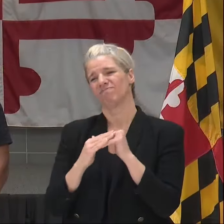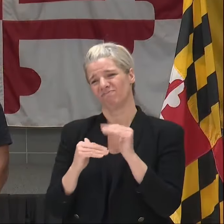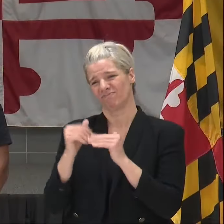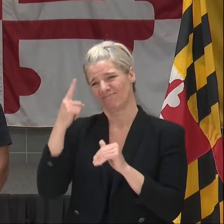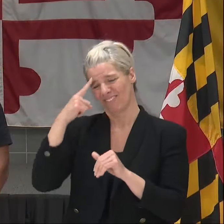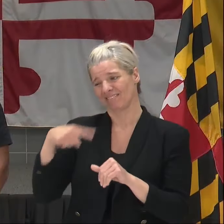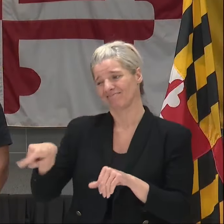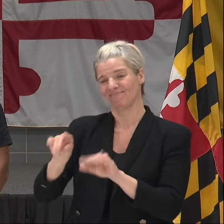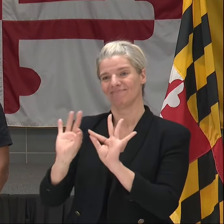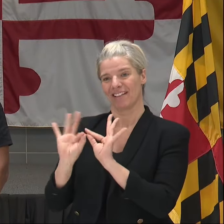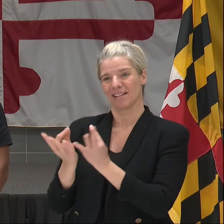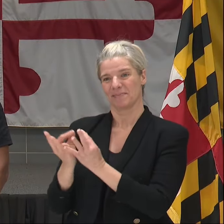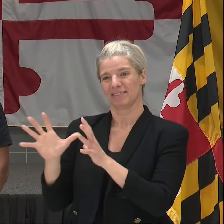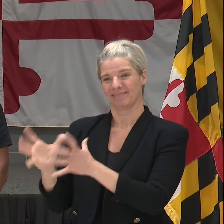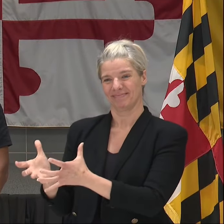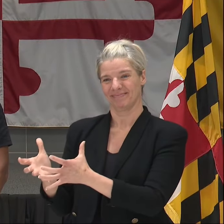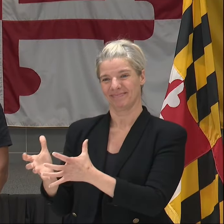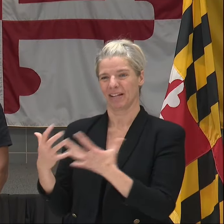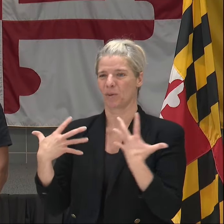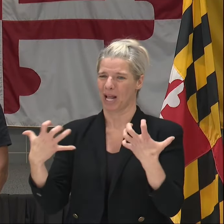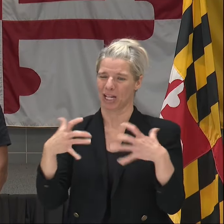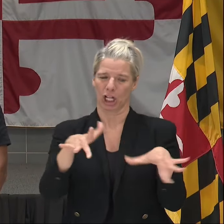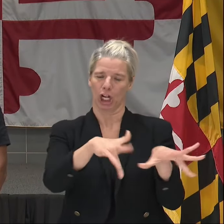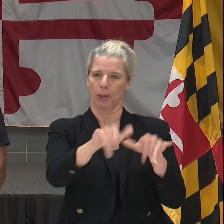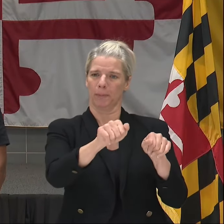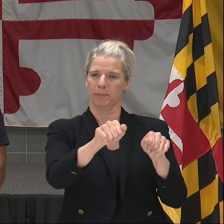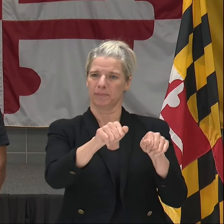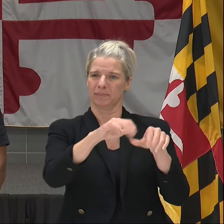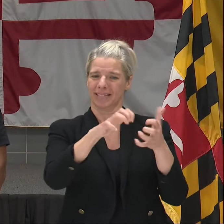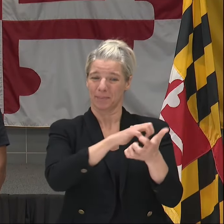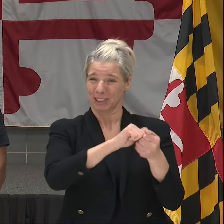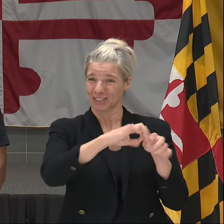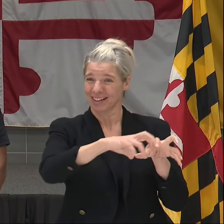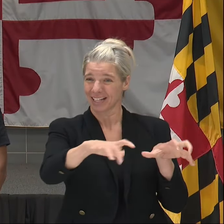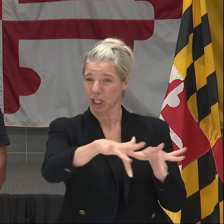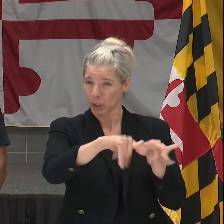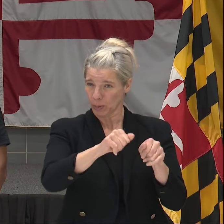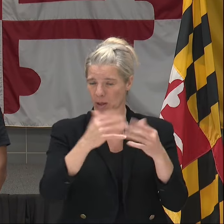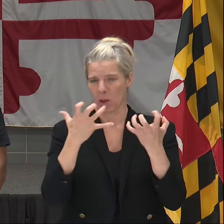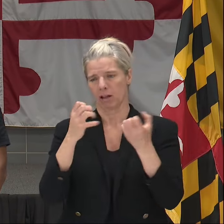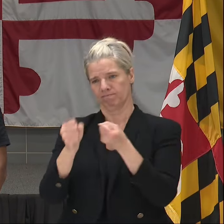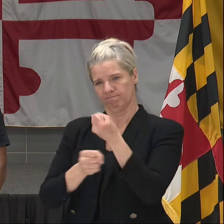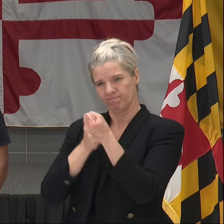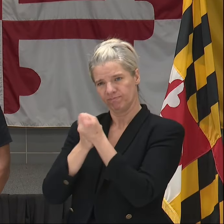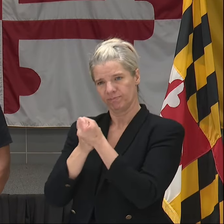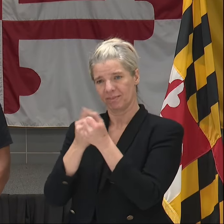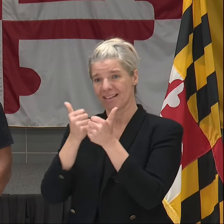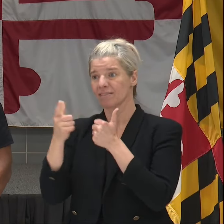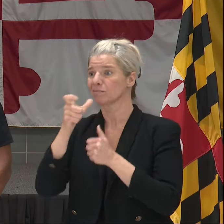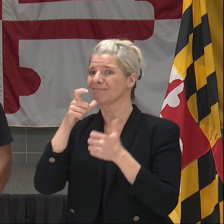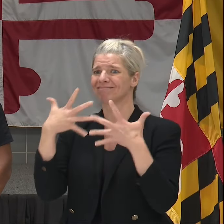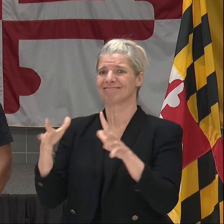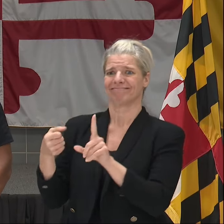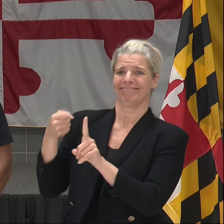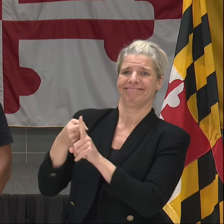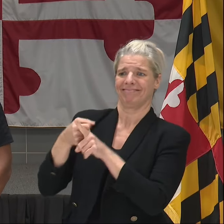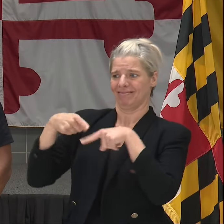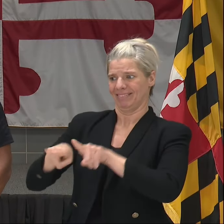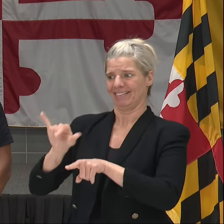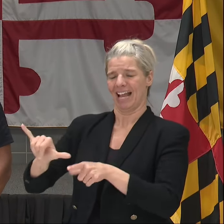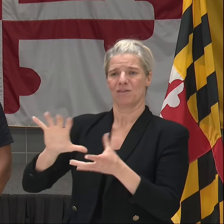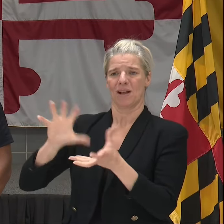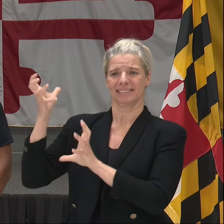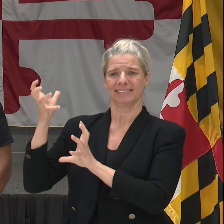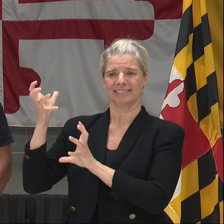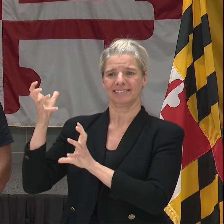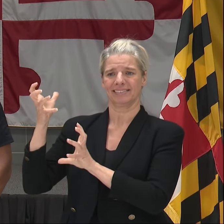We are going to clear this channel. We are going to support everyone who's been affected by this crisis and we